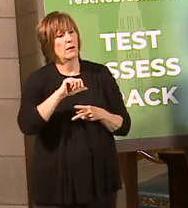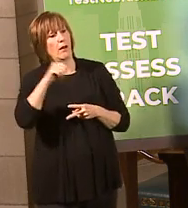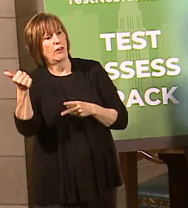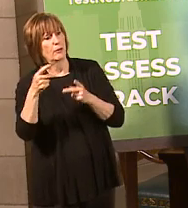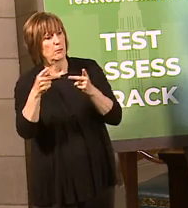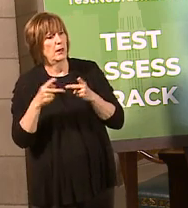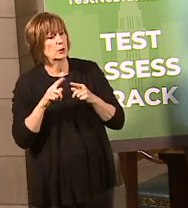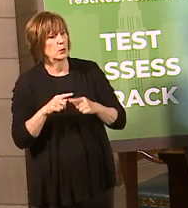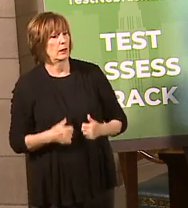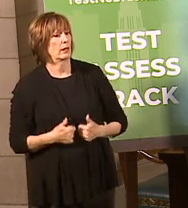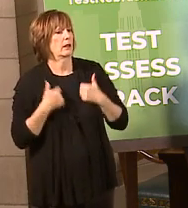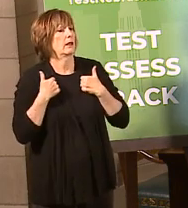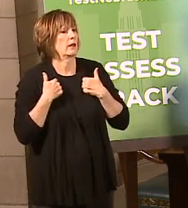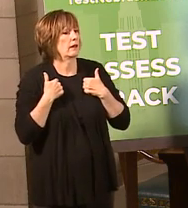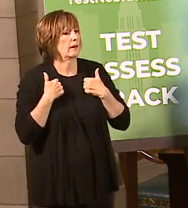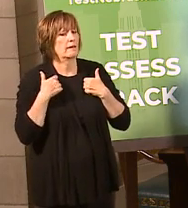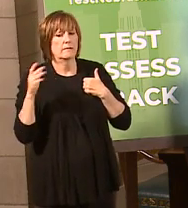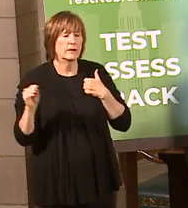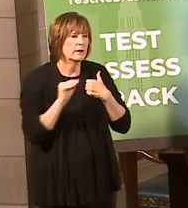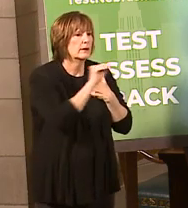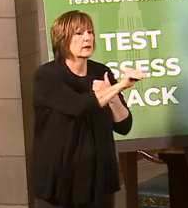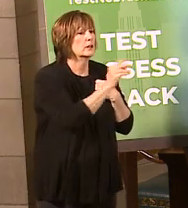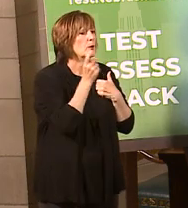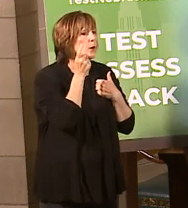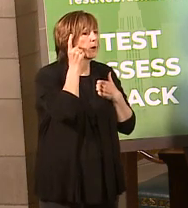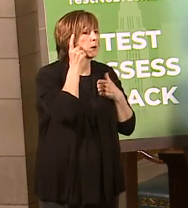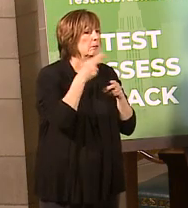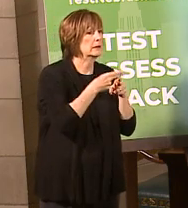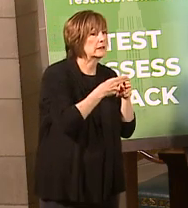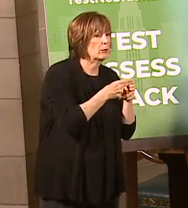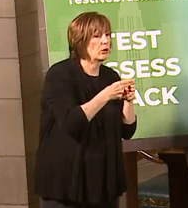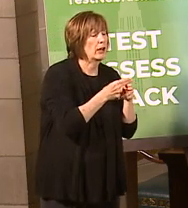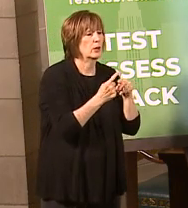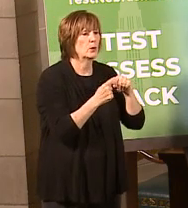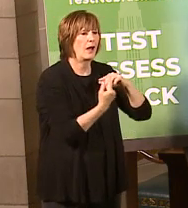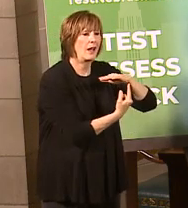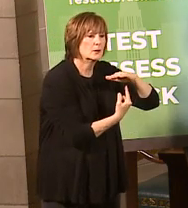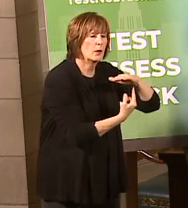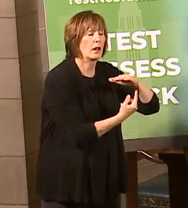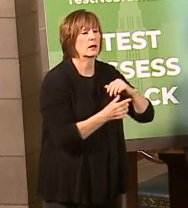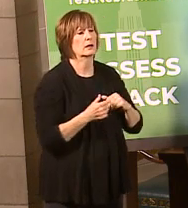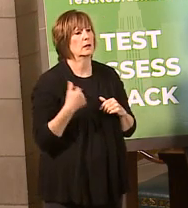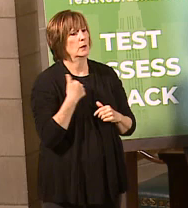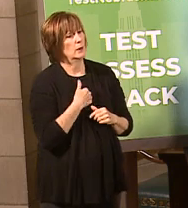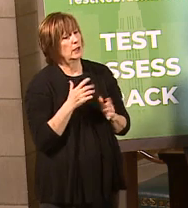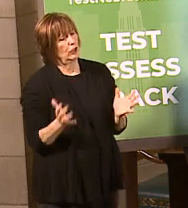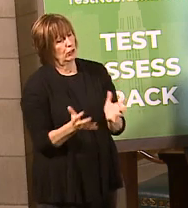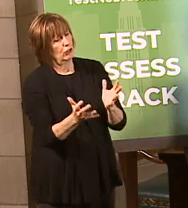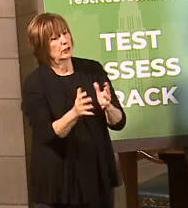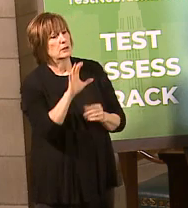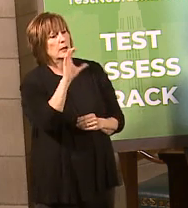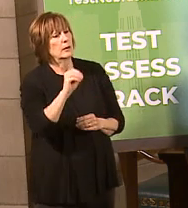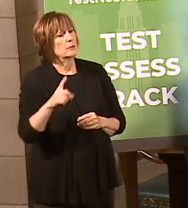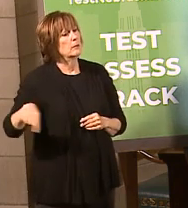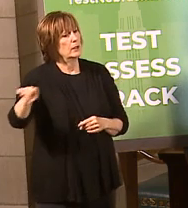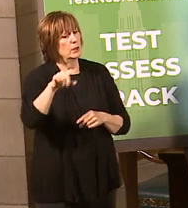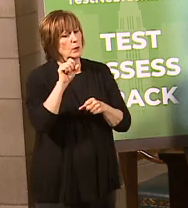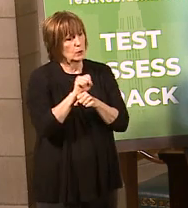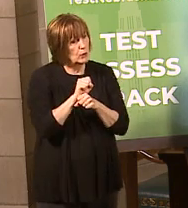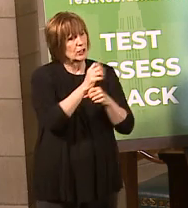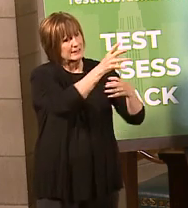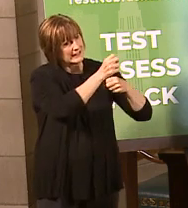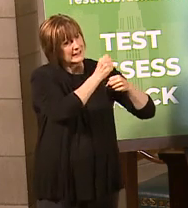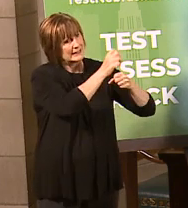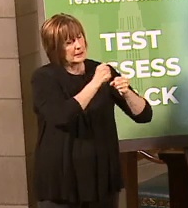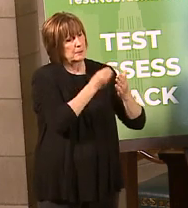those families be able to get, for example, into the dormitories and so forth. And, you know, again, we're encouraging the companies to work with regard to getting their PPE, because,